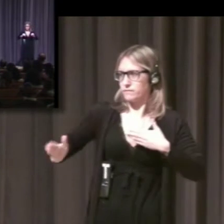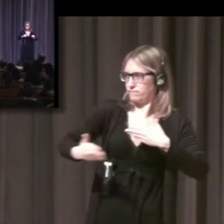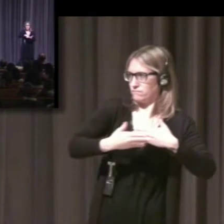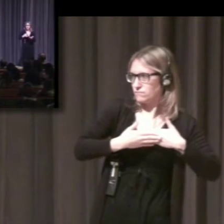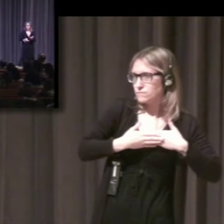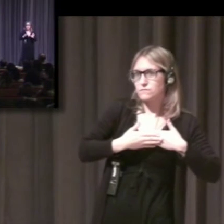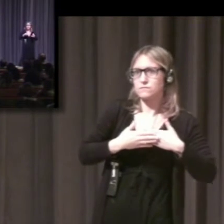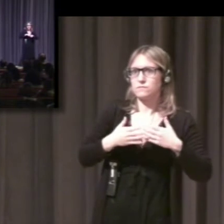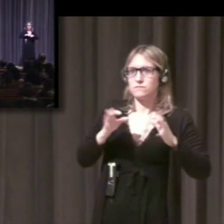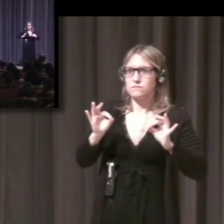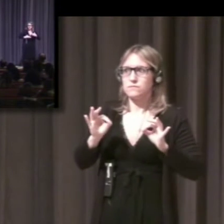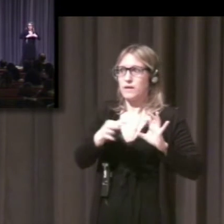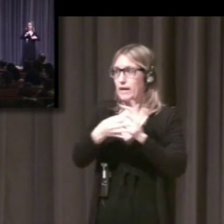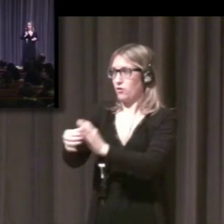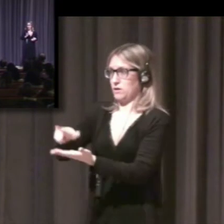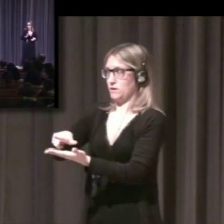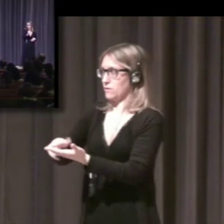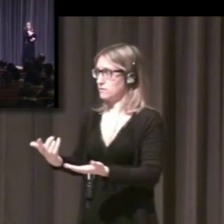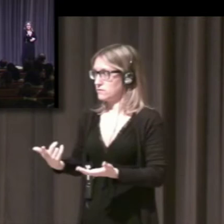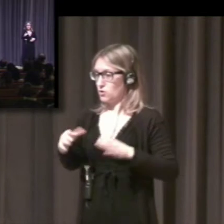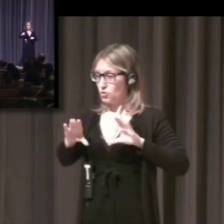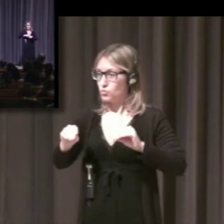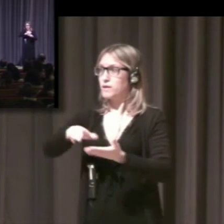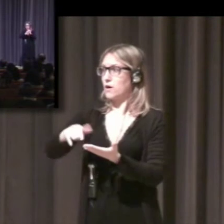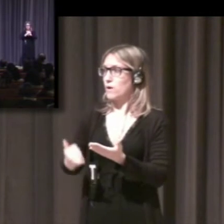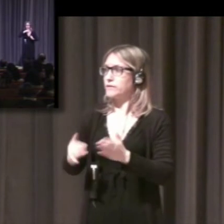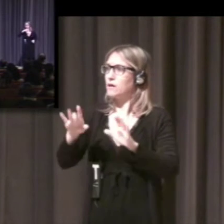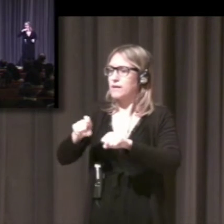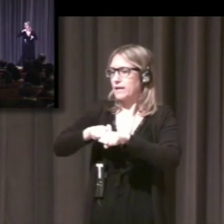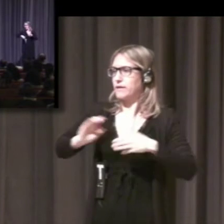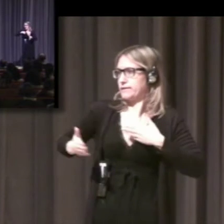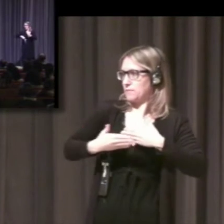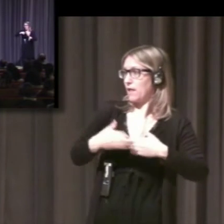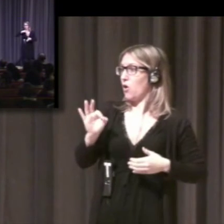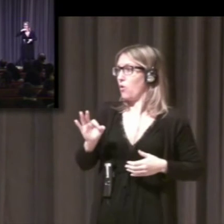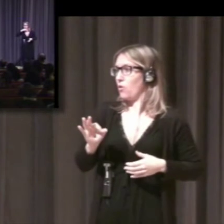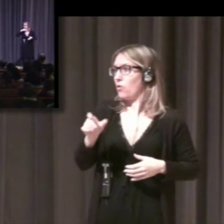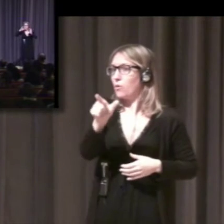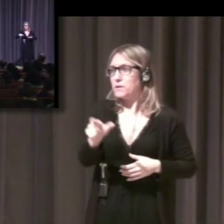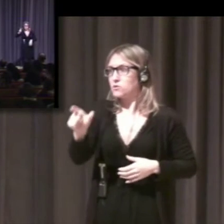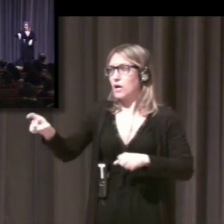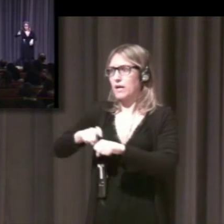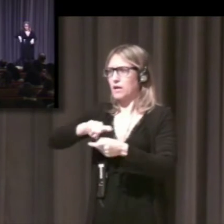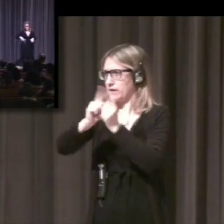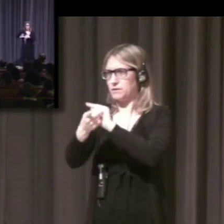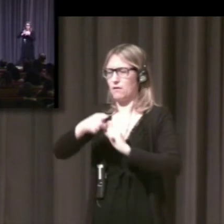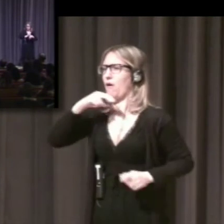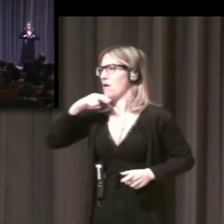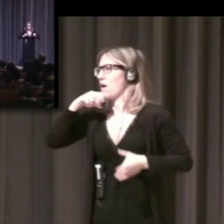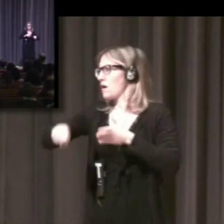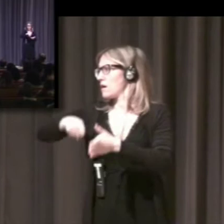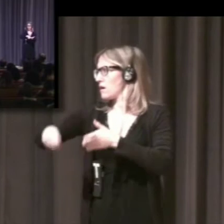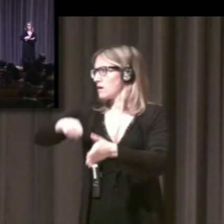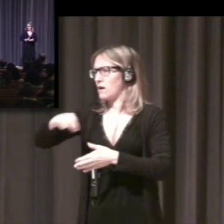And it's, if you didn't have that, it would be a lessening of your